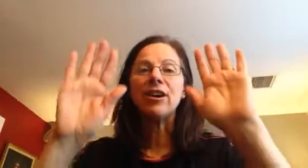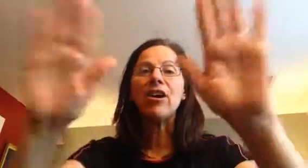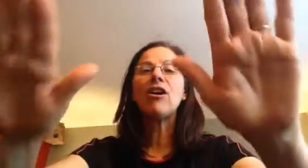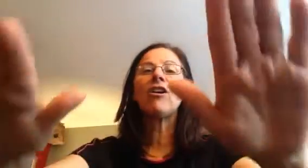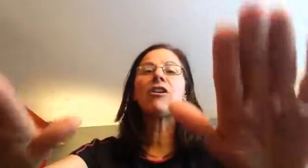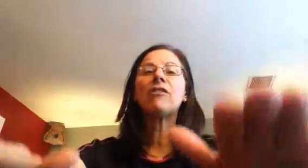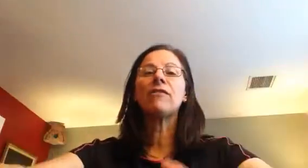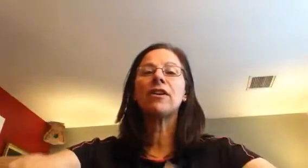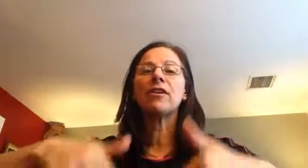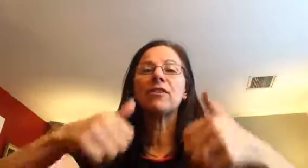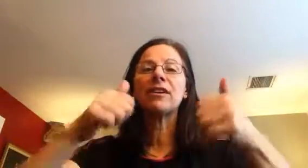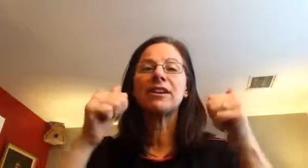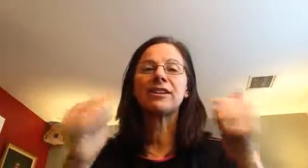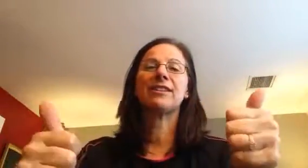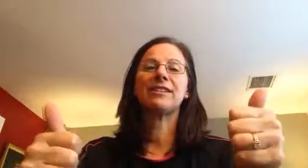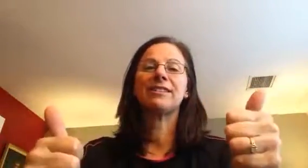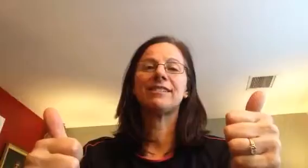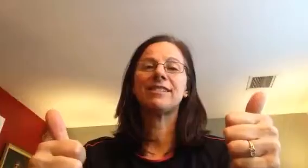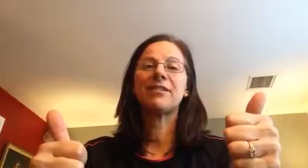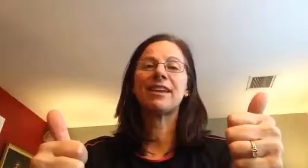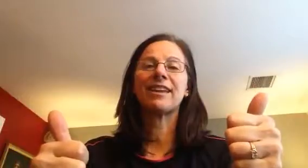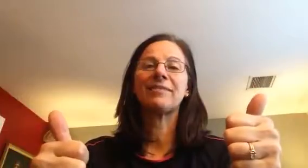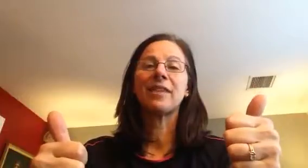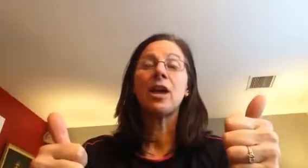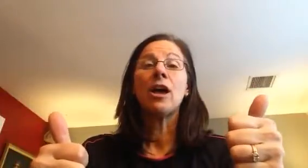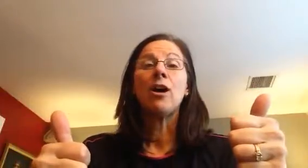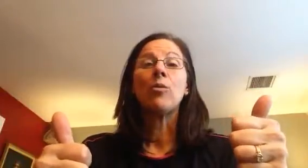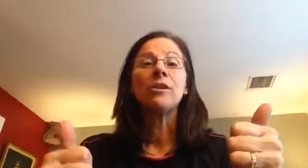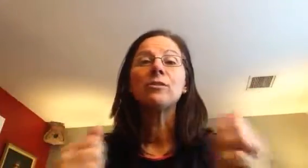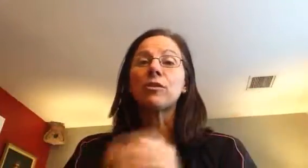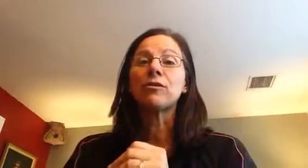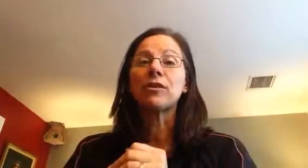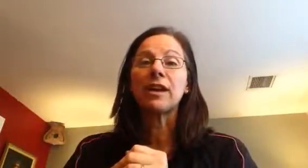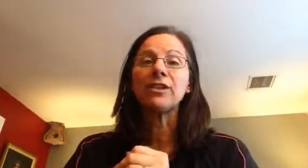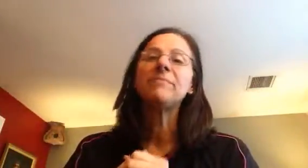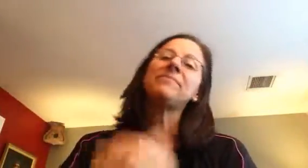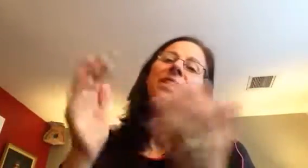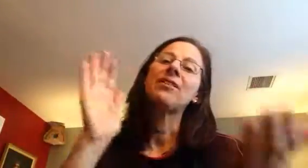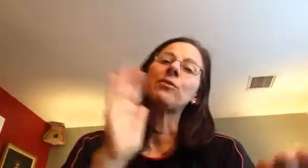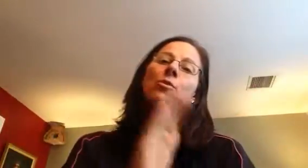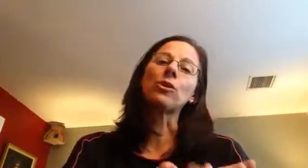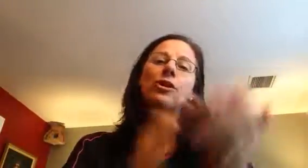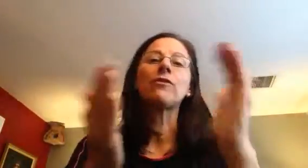all very good. Let's do that again. What is the work of creation? The work of